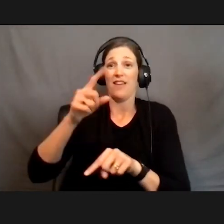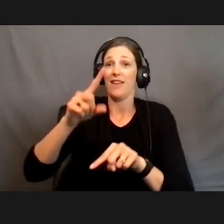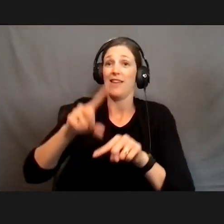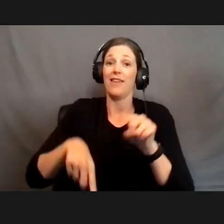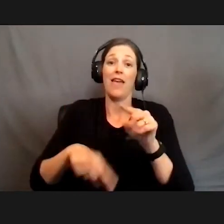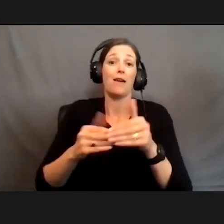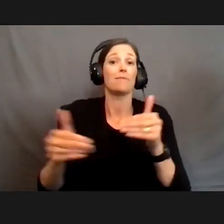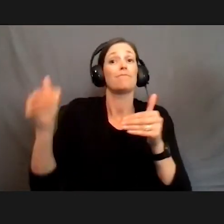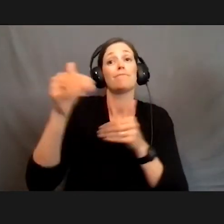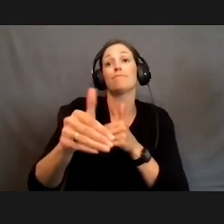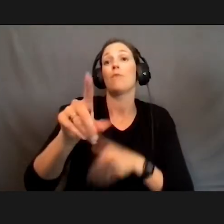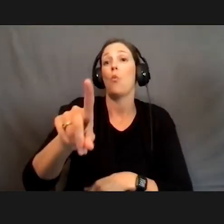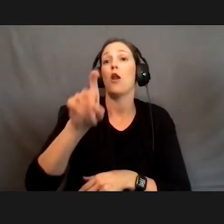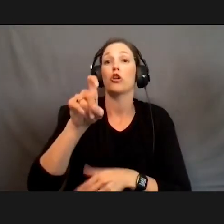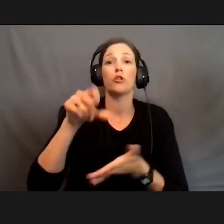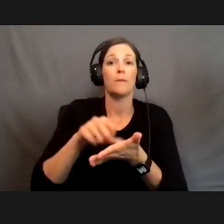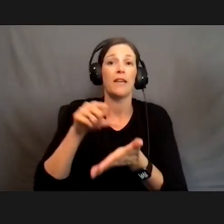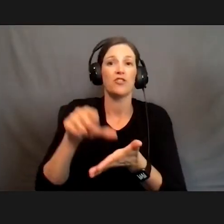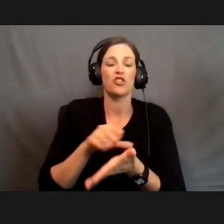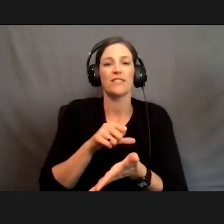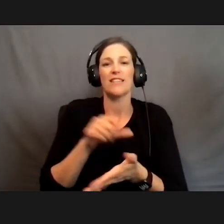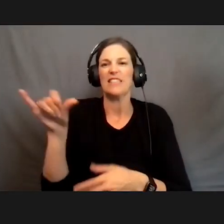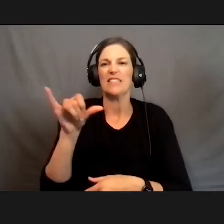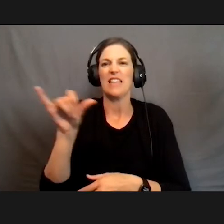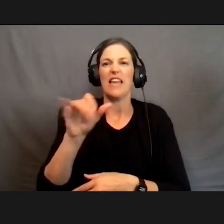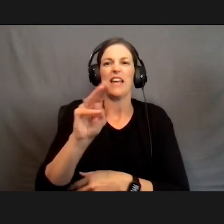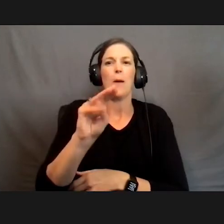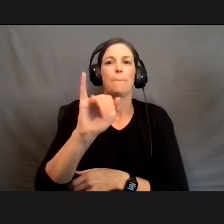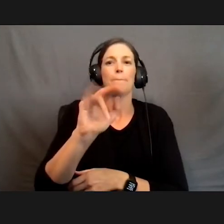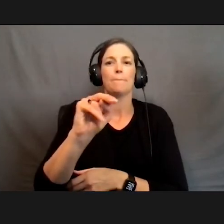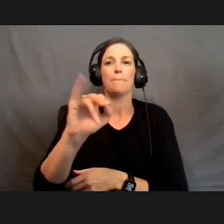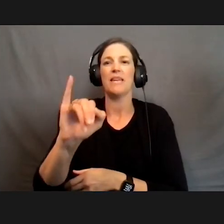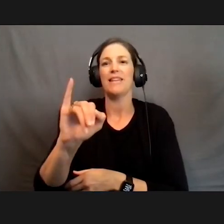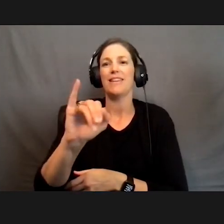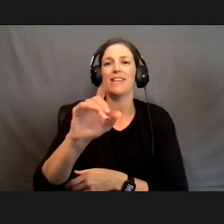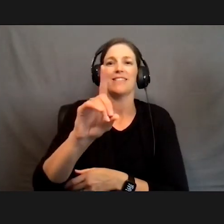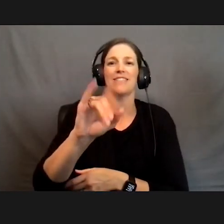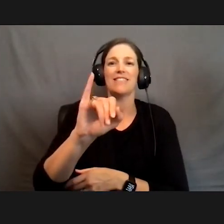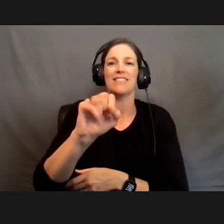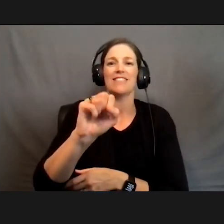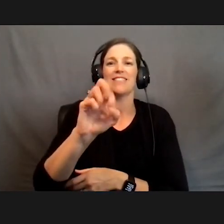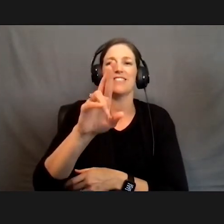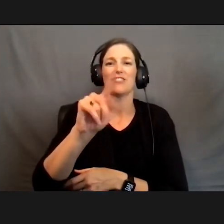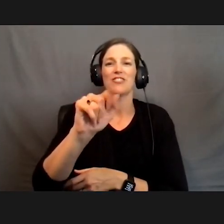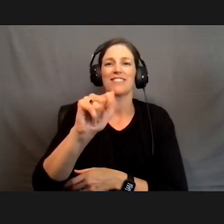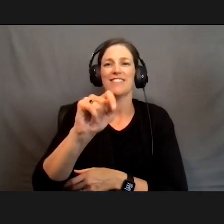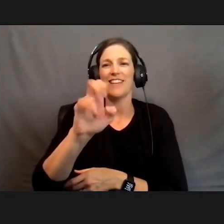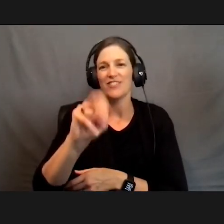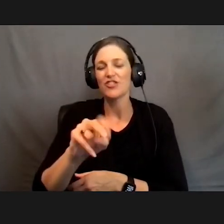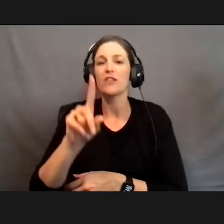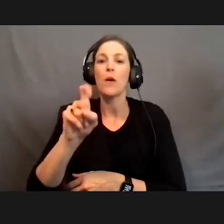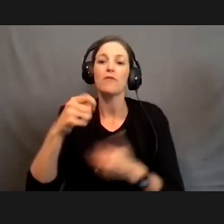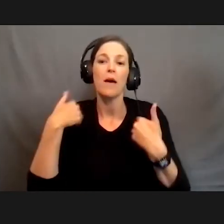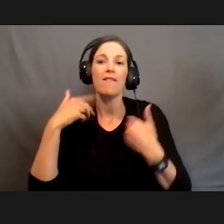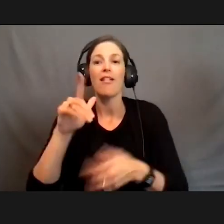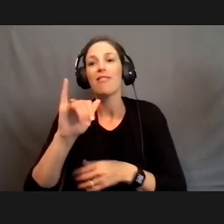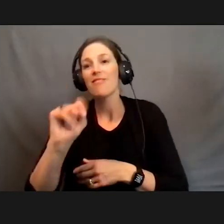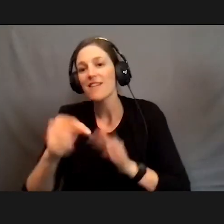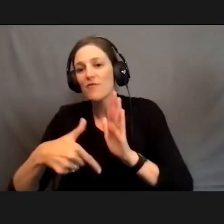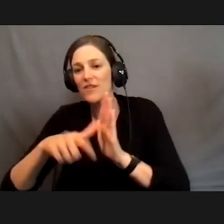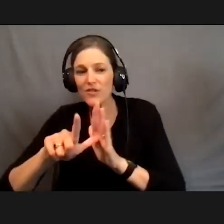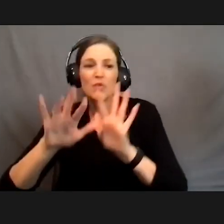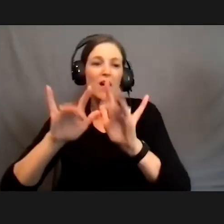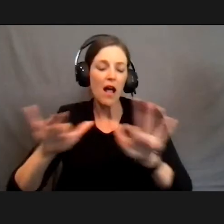pages. And I like to tell people it's like a mini dissertation, in a sense, because you have to have a literature review and all that good stuff.